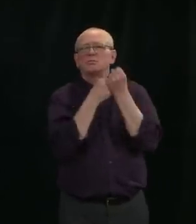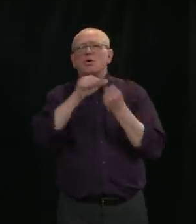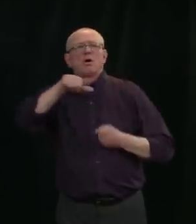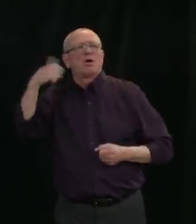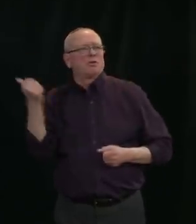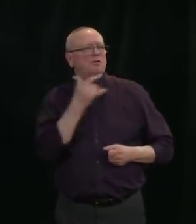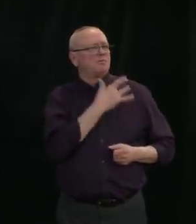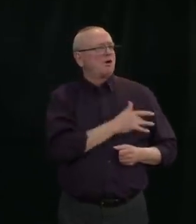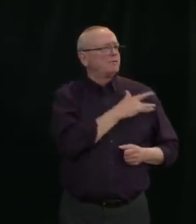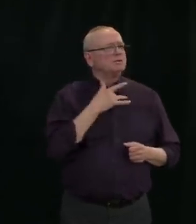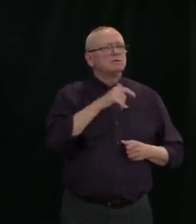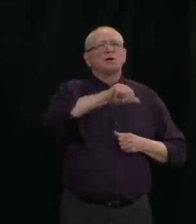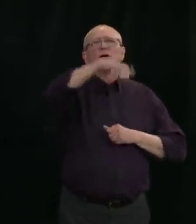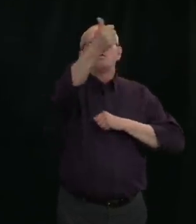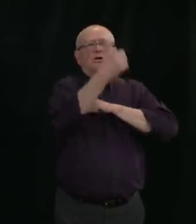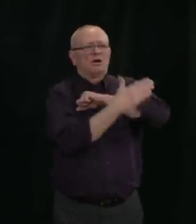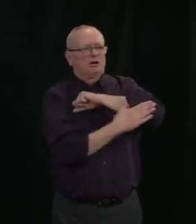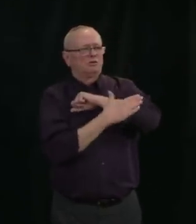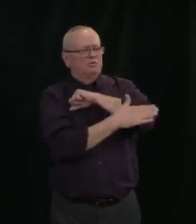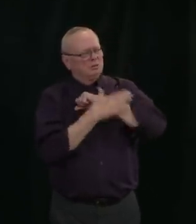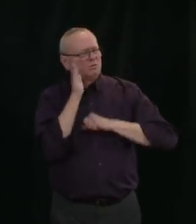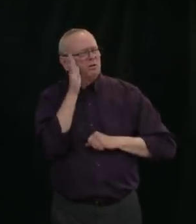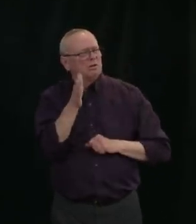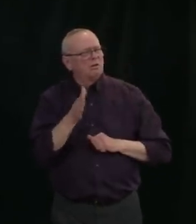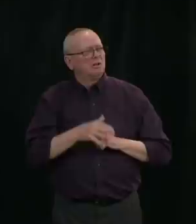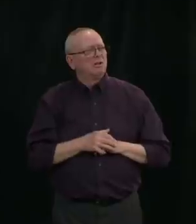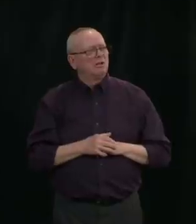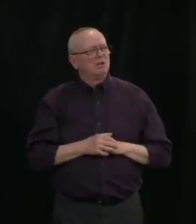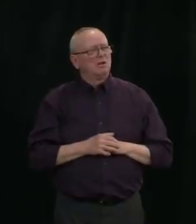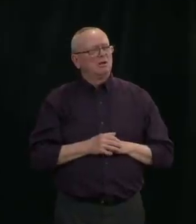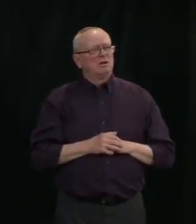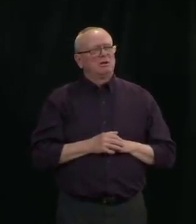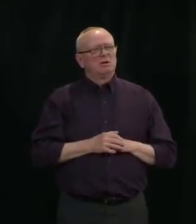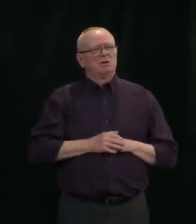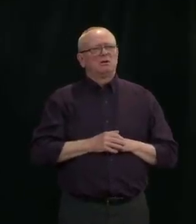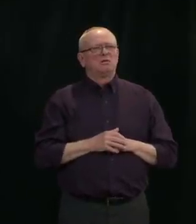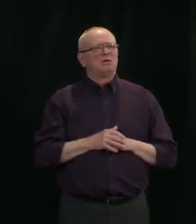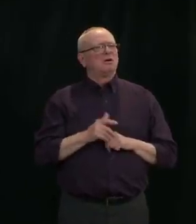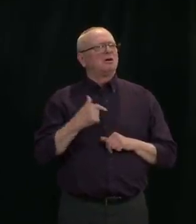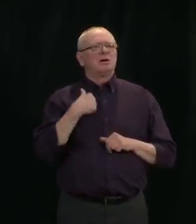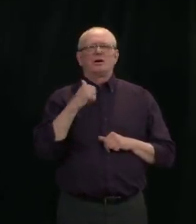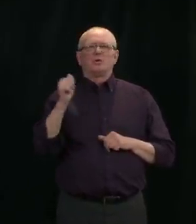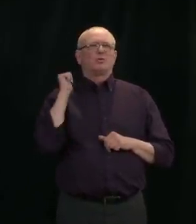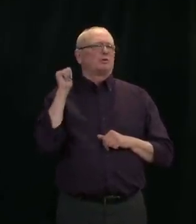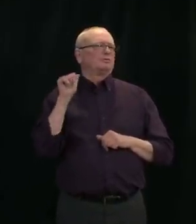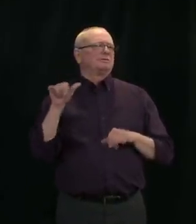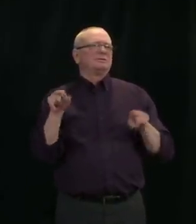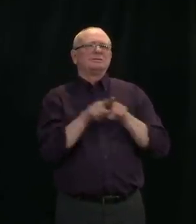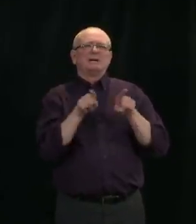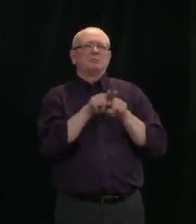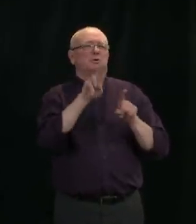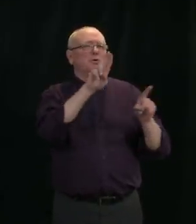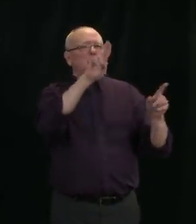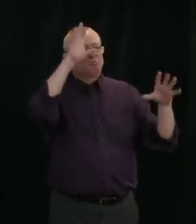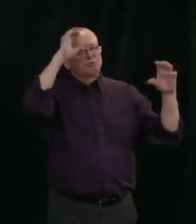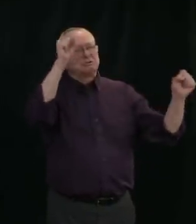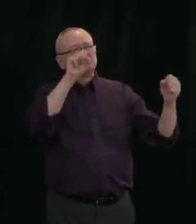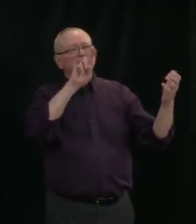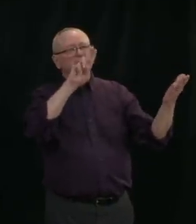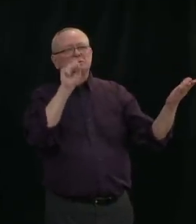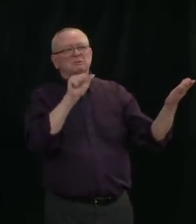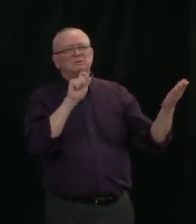But we will not respond in the same way that the President of the United States has today. That's very disappointing.